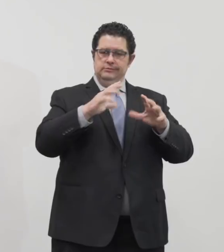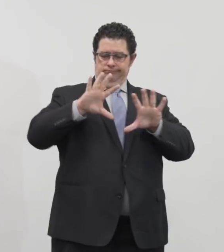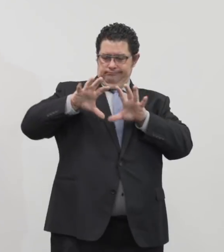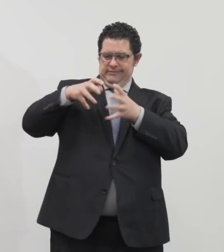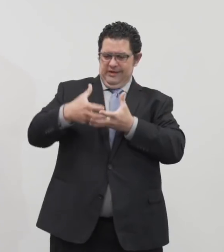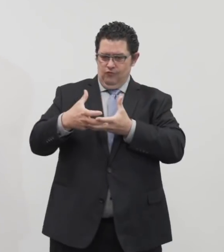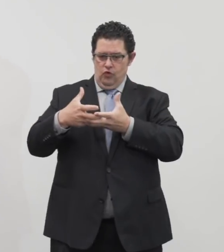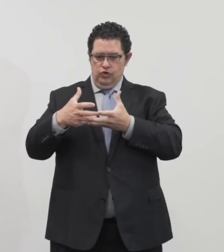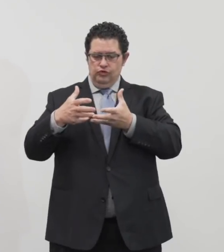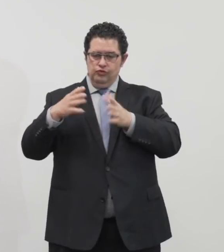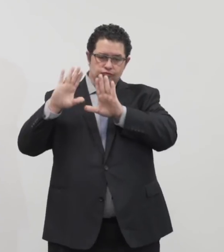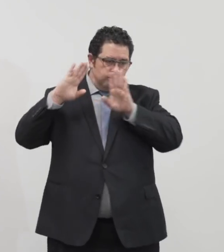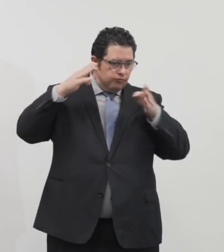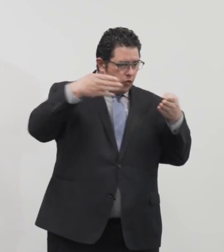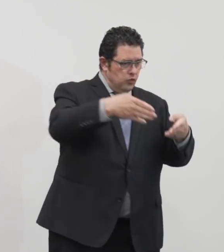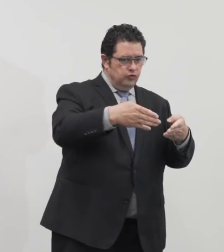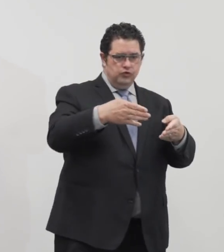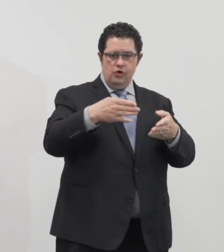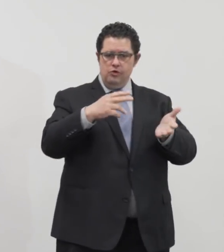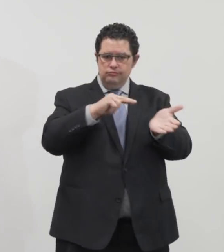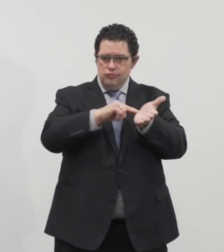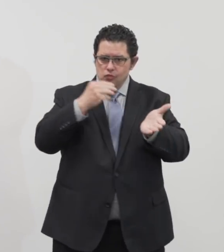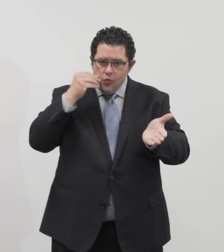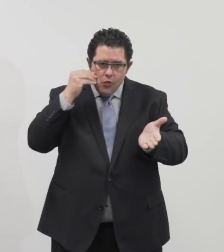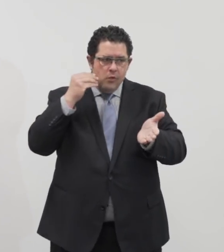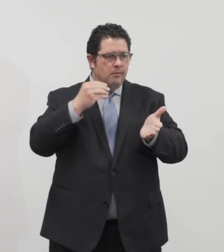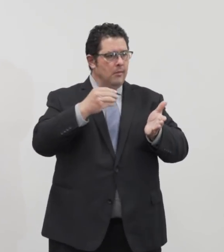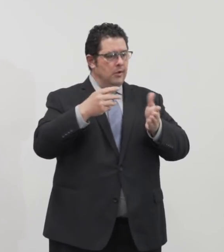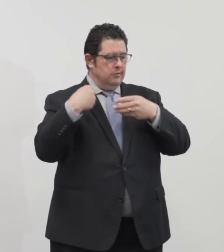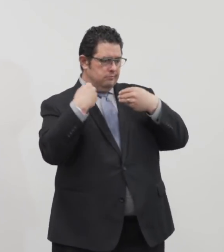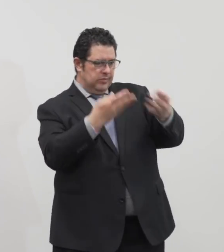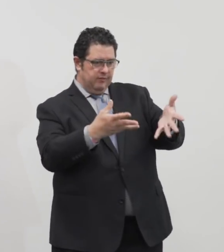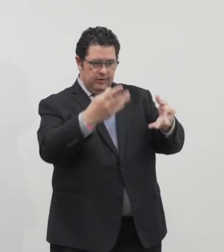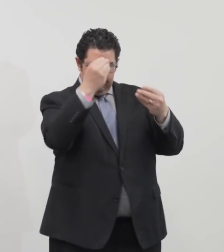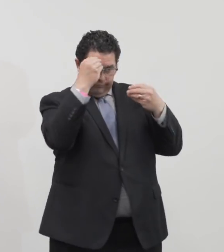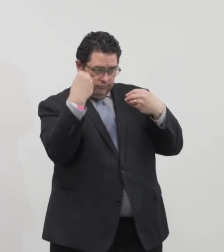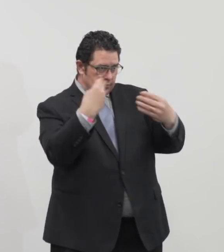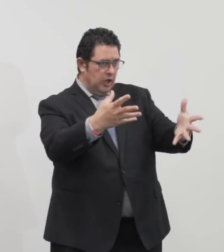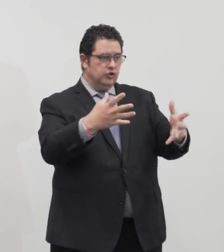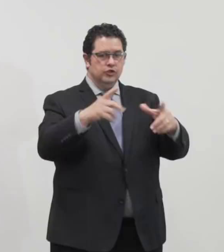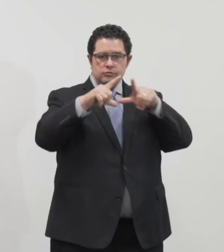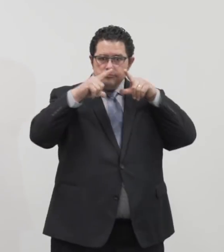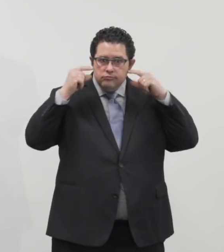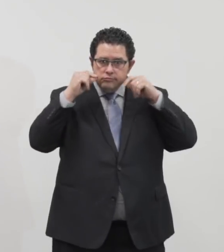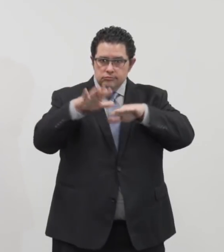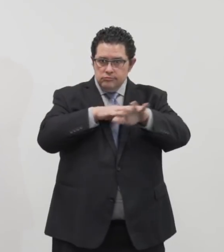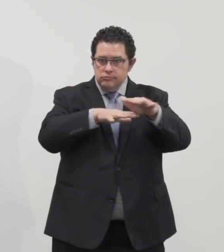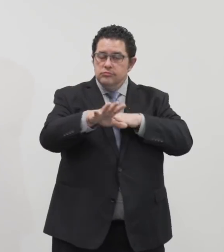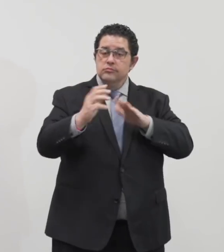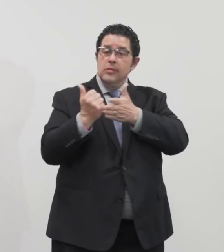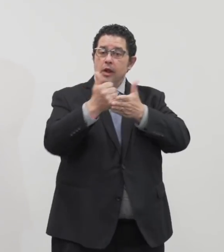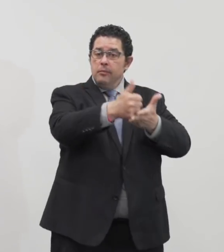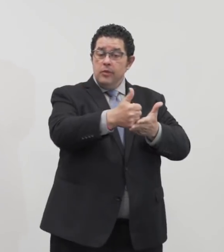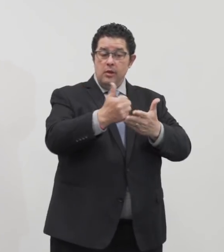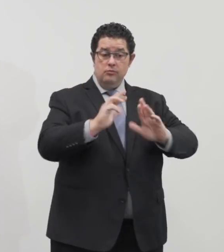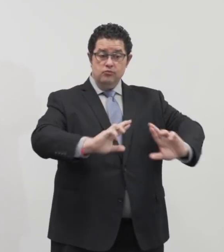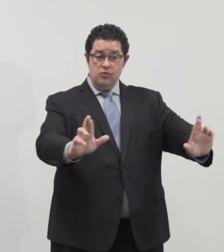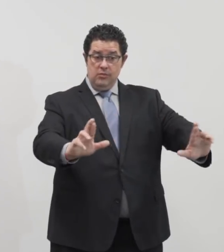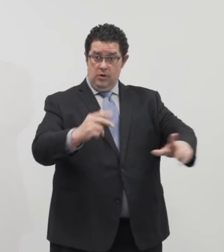congregated living centers to provide them with educational materials and PPE to help them prepare to properly